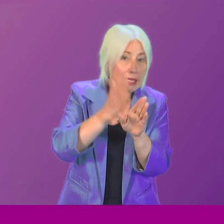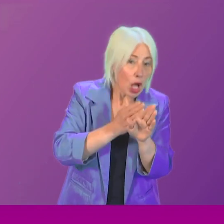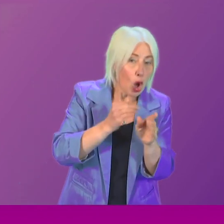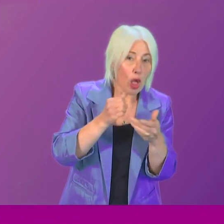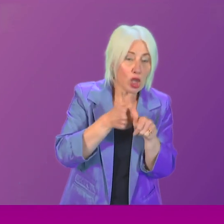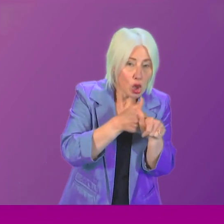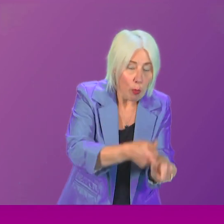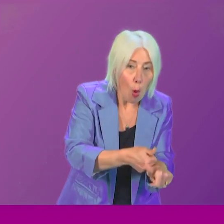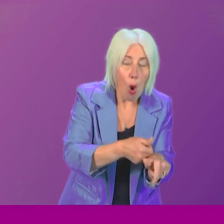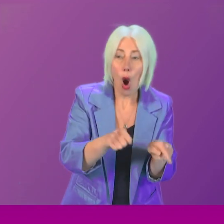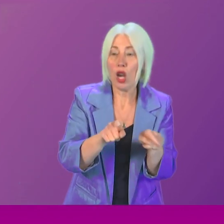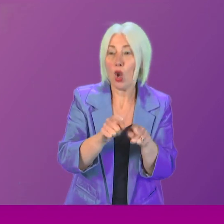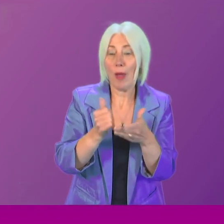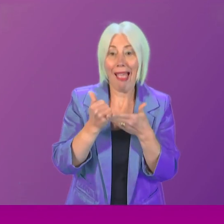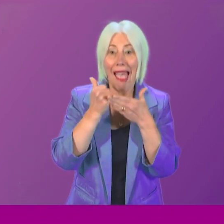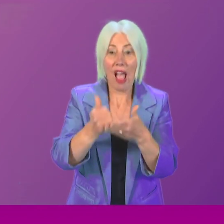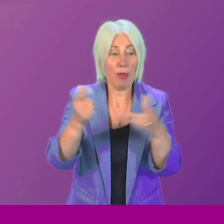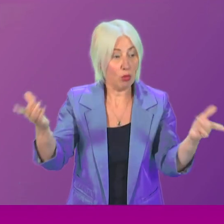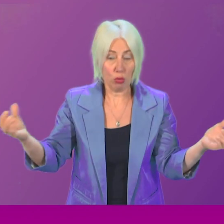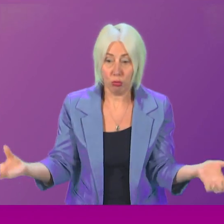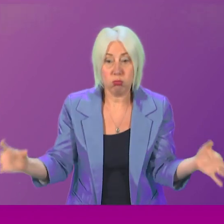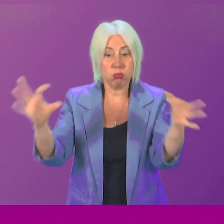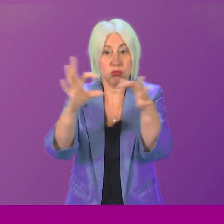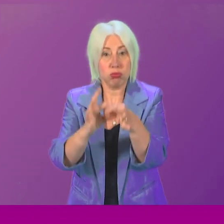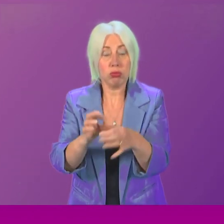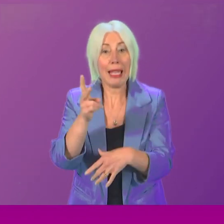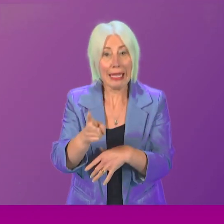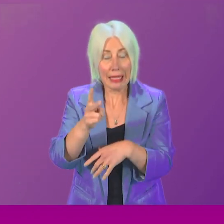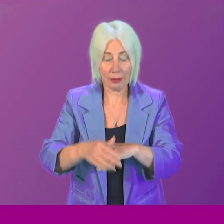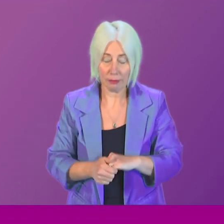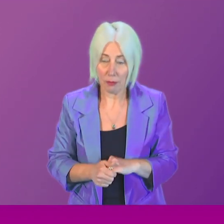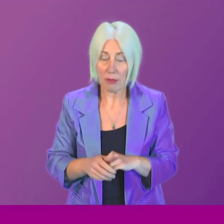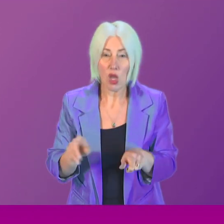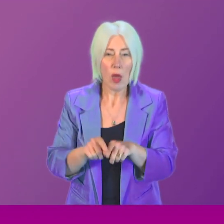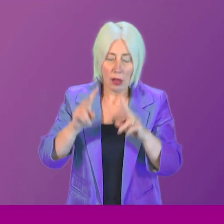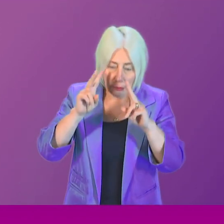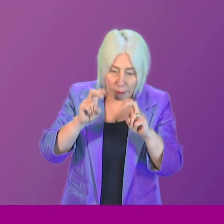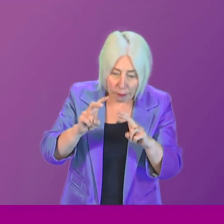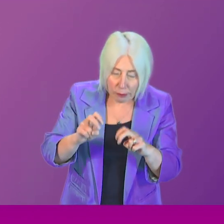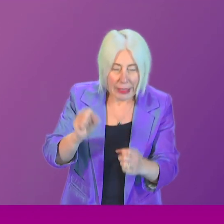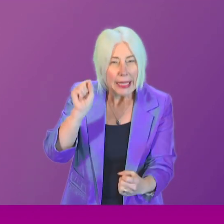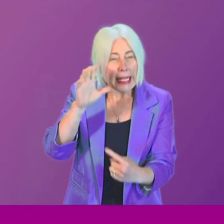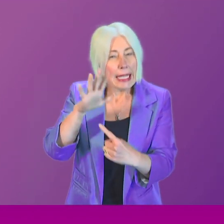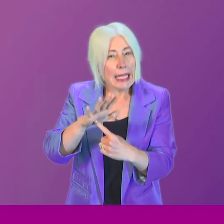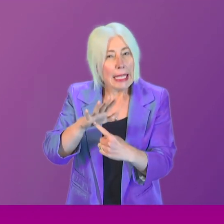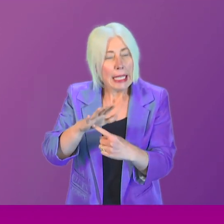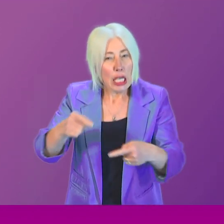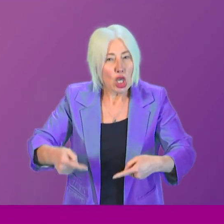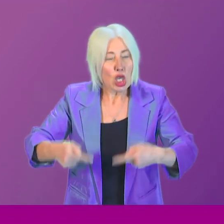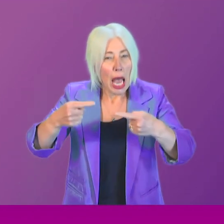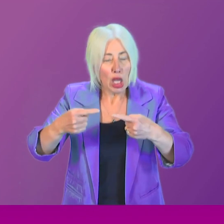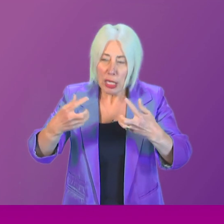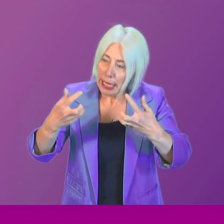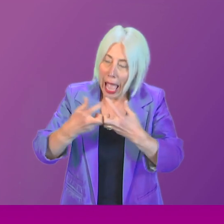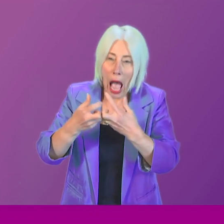help in reuniting with family members. And we will continue to explore, with those affected, the key challenges that they face with regard to